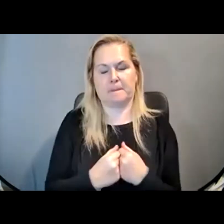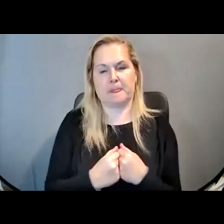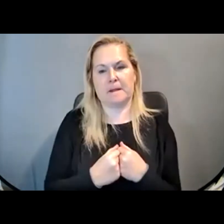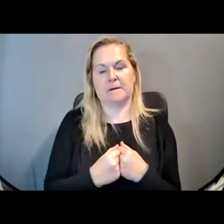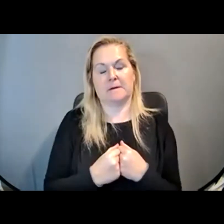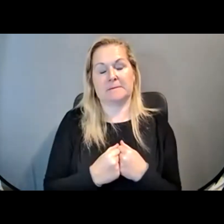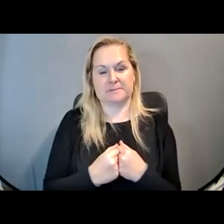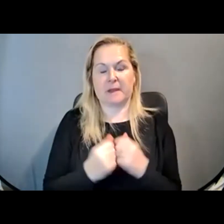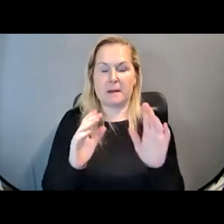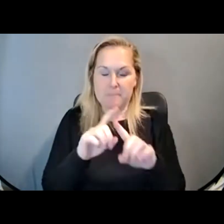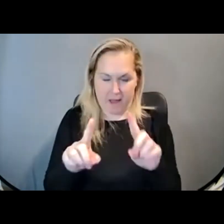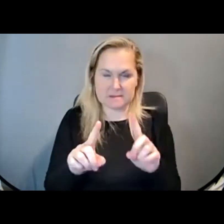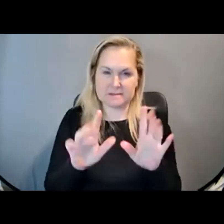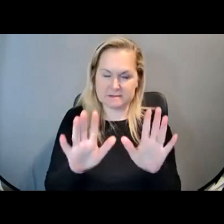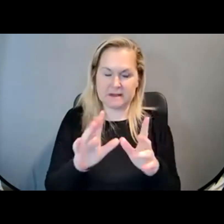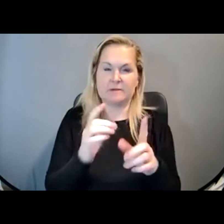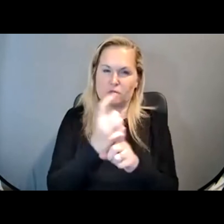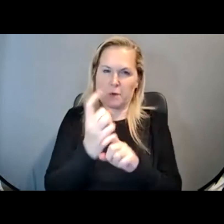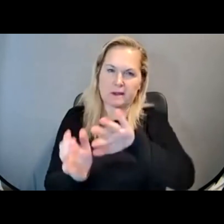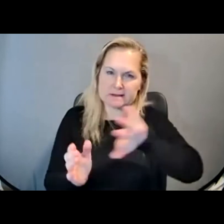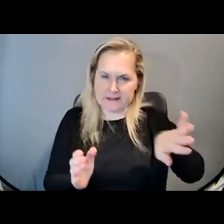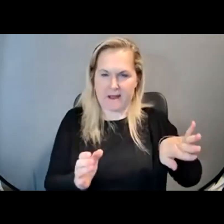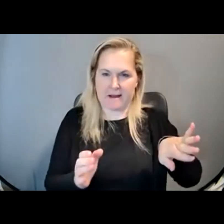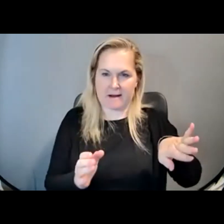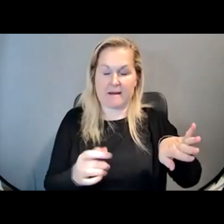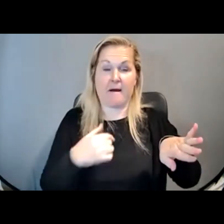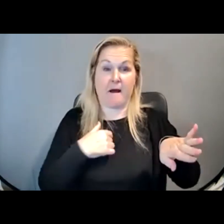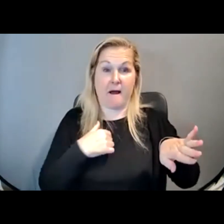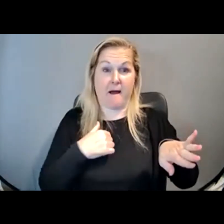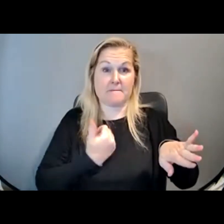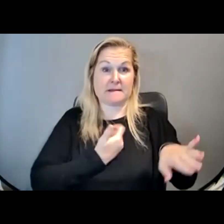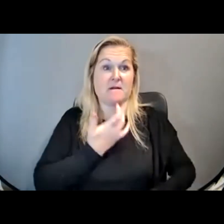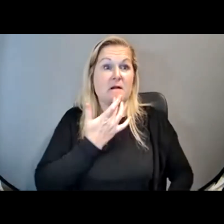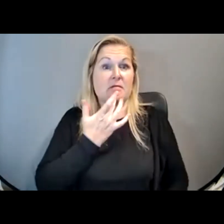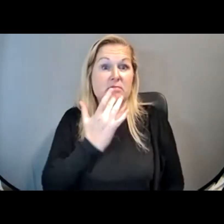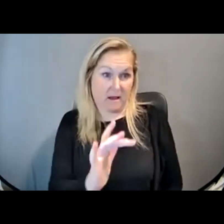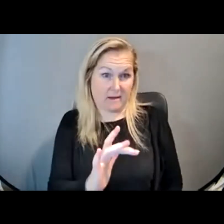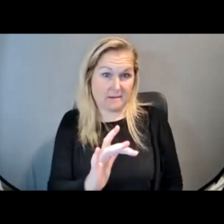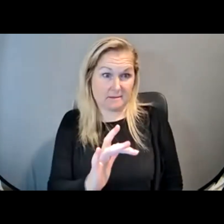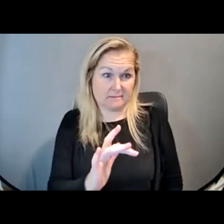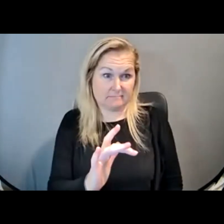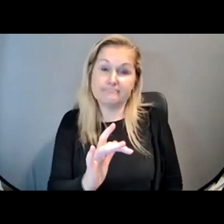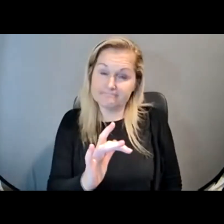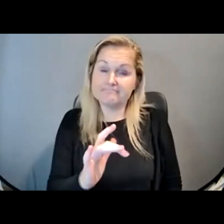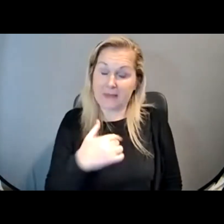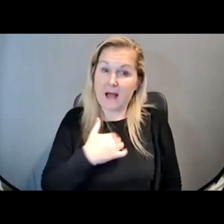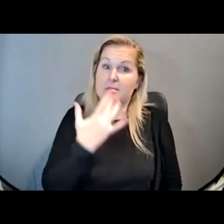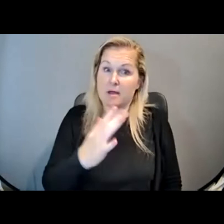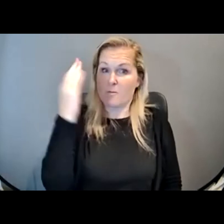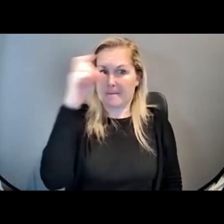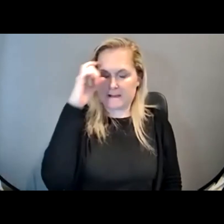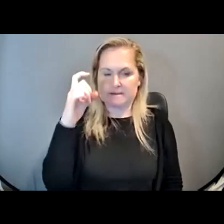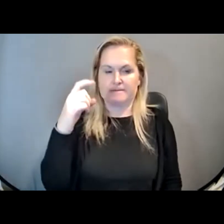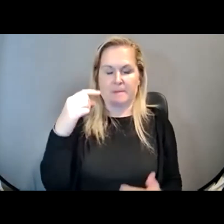Now, all joking aside, I was very fortunate. I was one of the lucky ones because I had